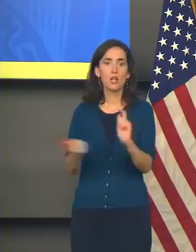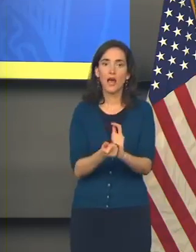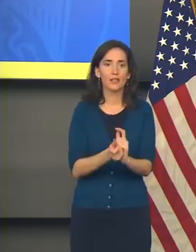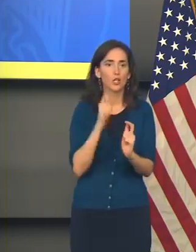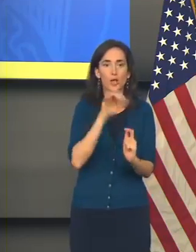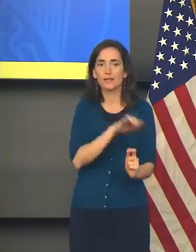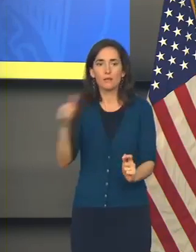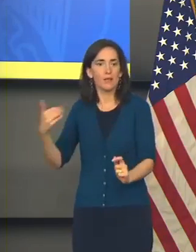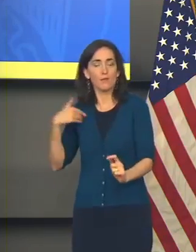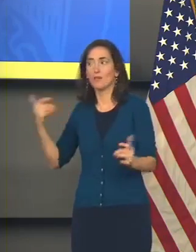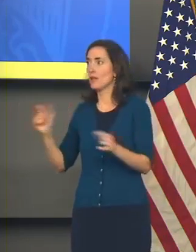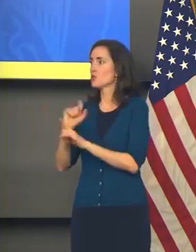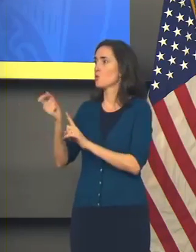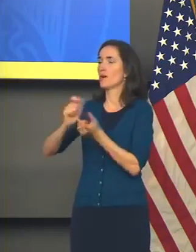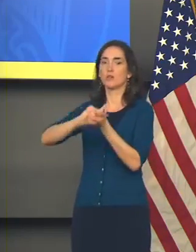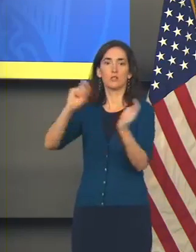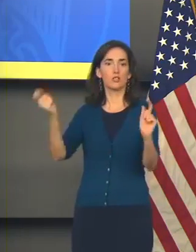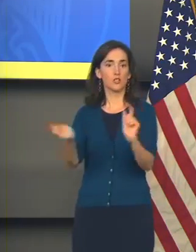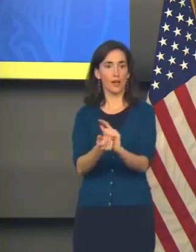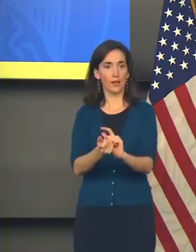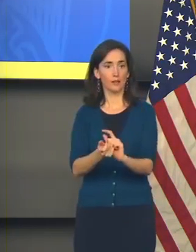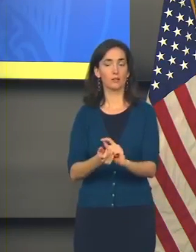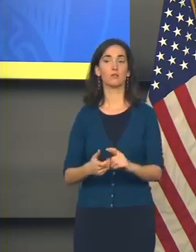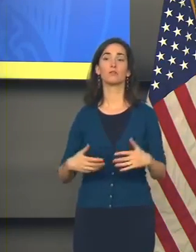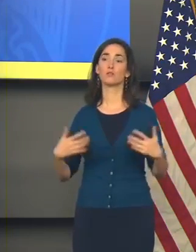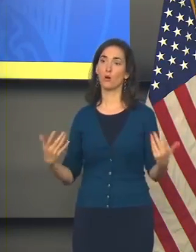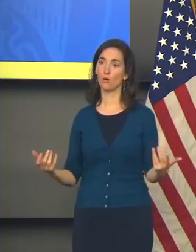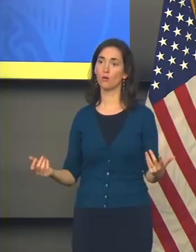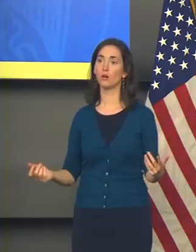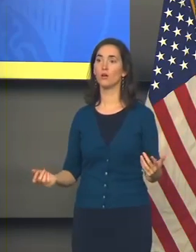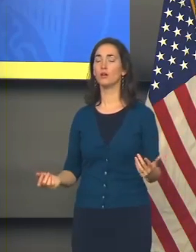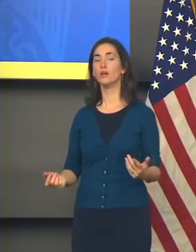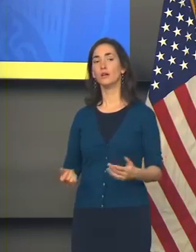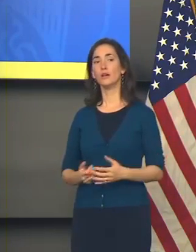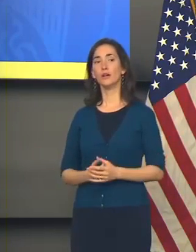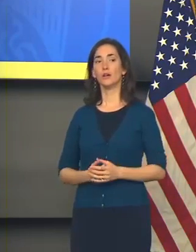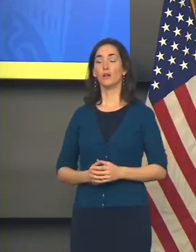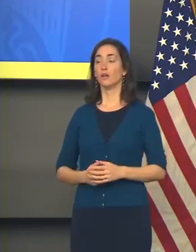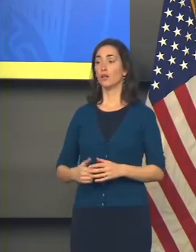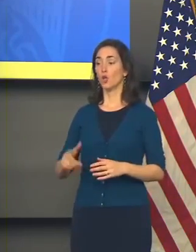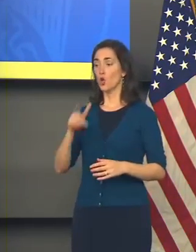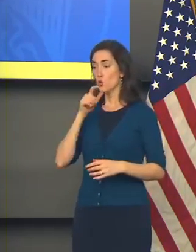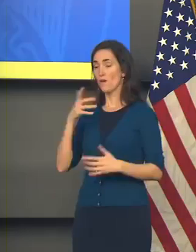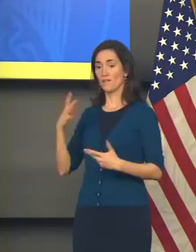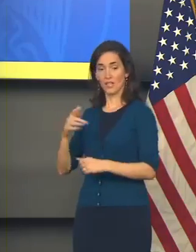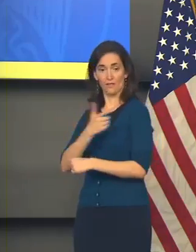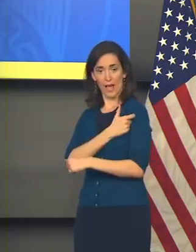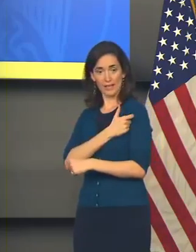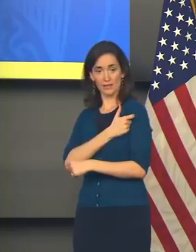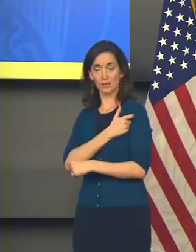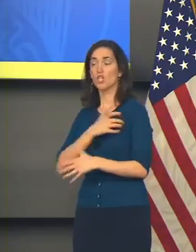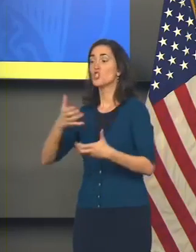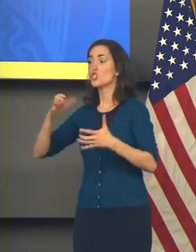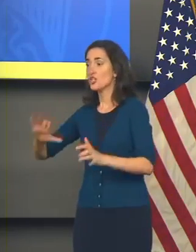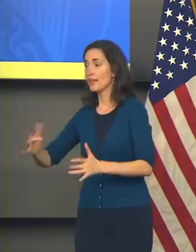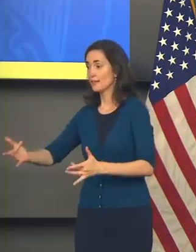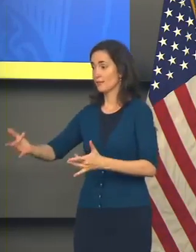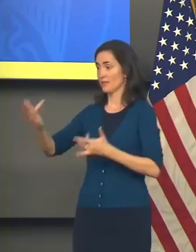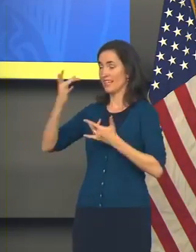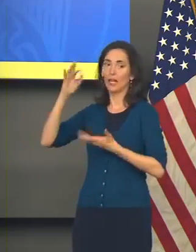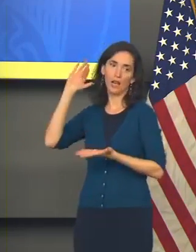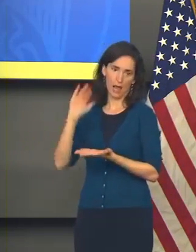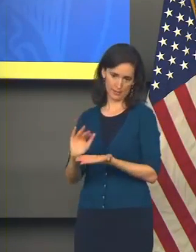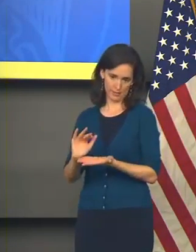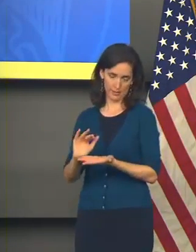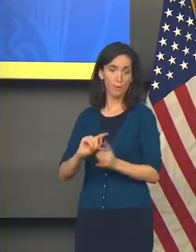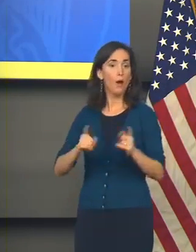And so individuals, even though they're less likely to become infected if they've been vaccinated, we do have breakthrough cases.